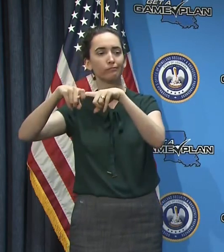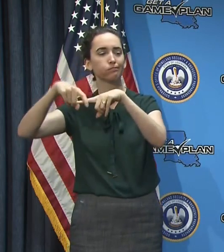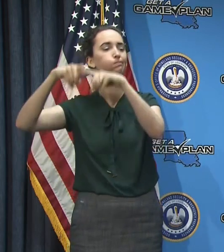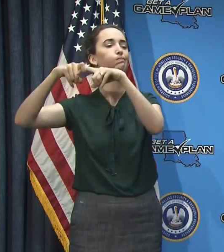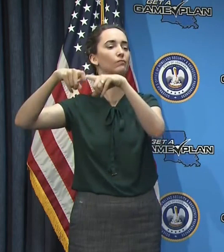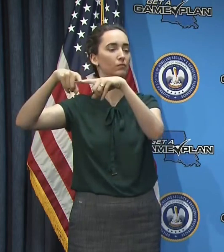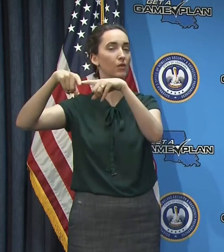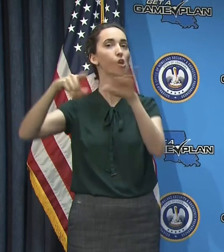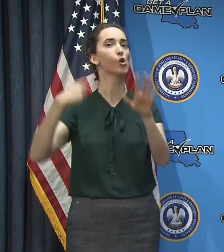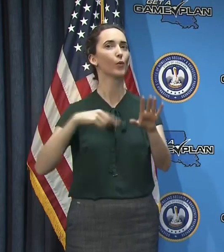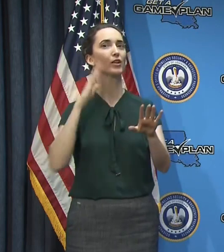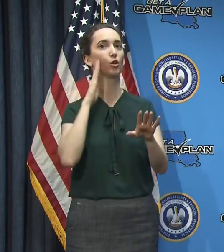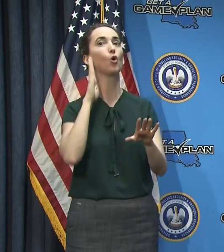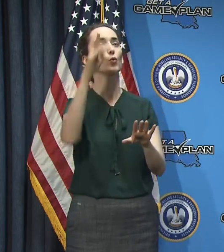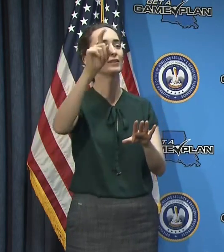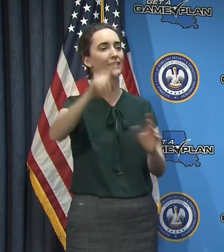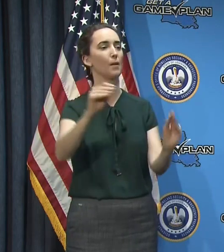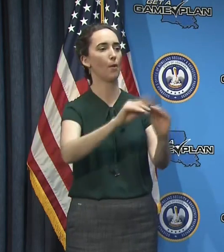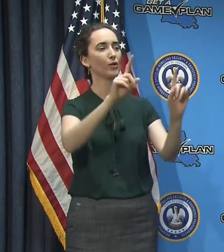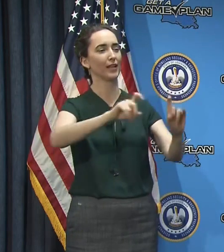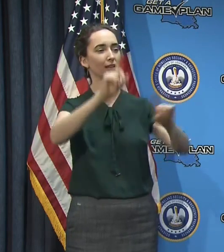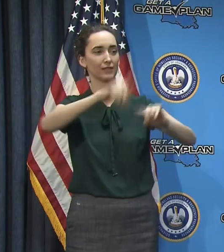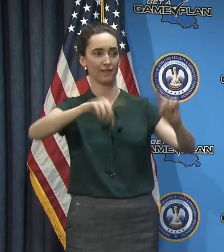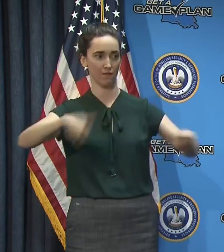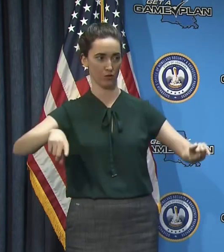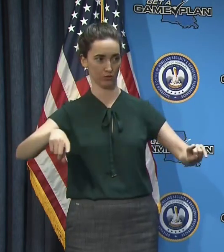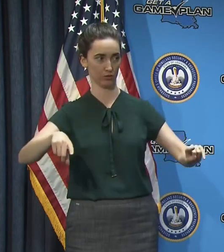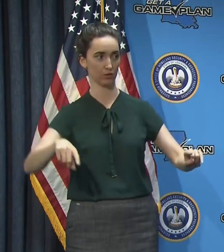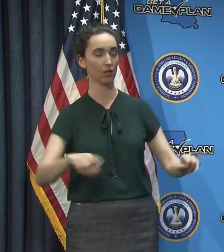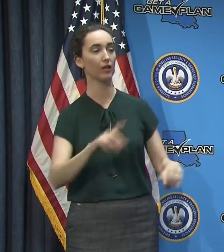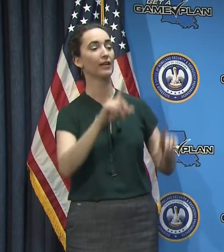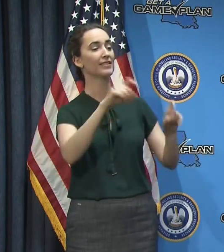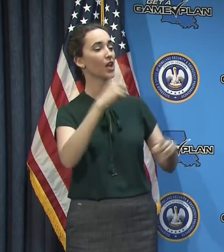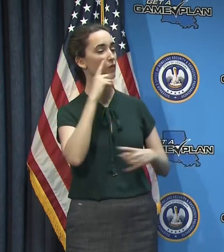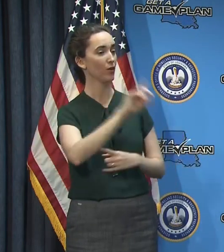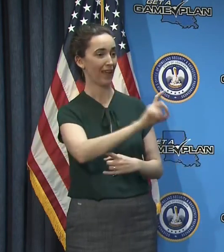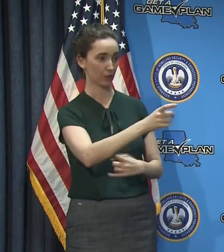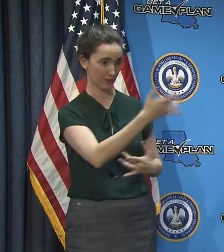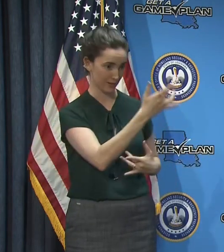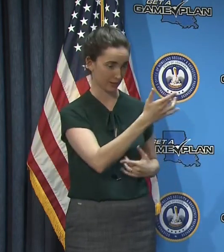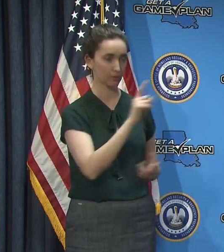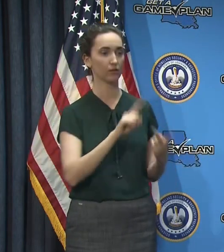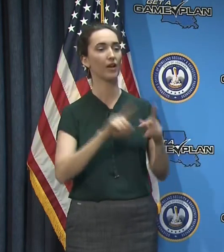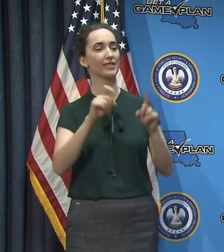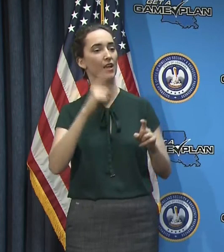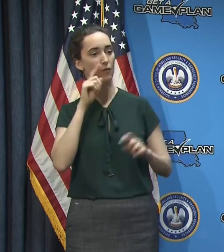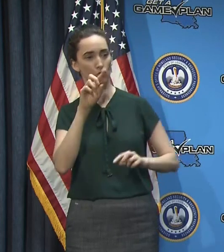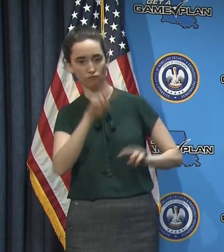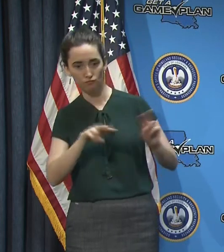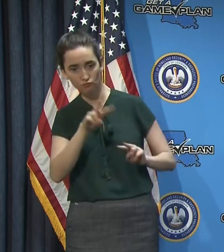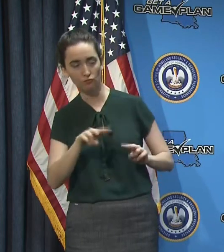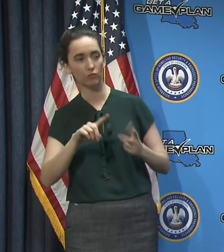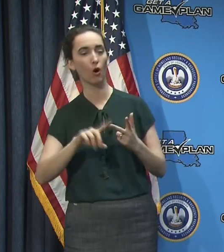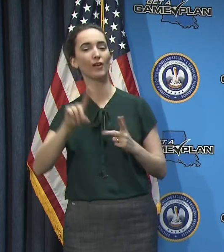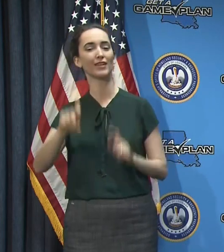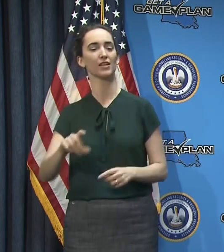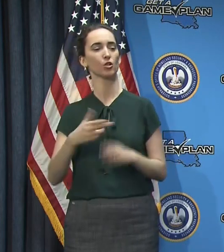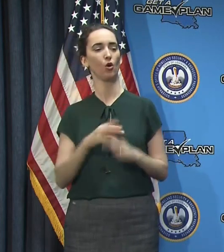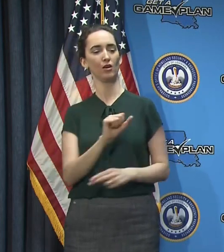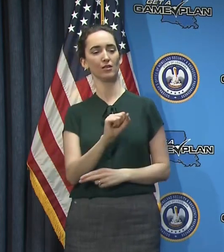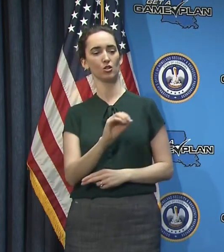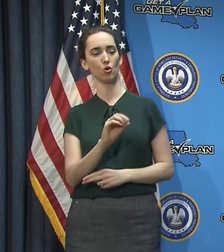testing of all types is going to be required, whether it's diagnostic testing, surveillance testing, or this serology testing,